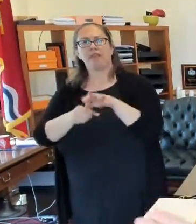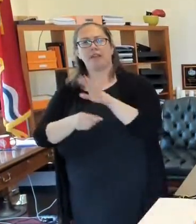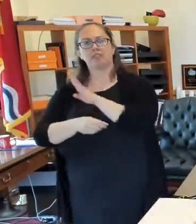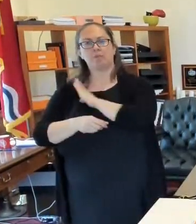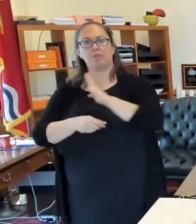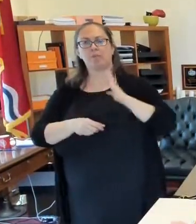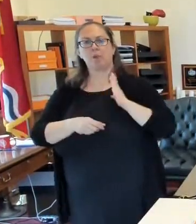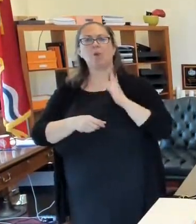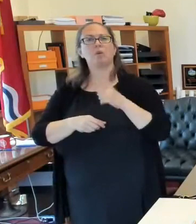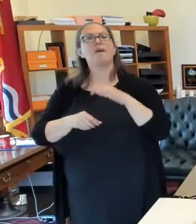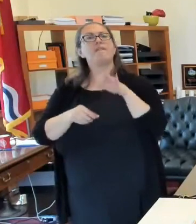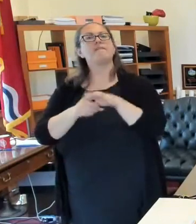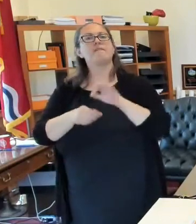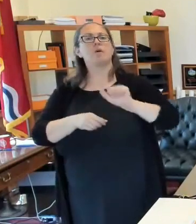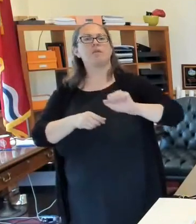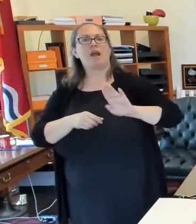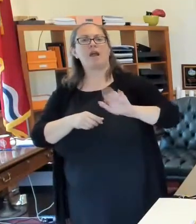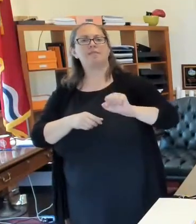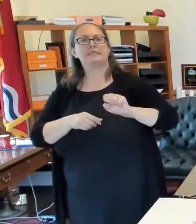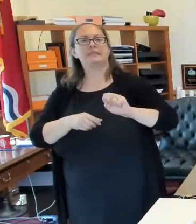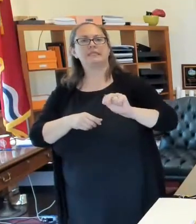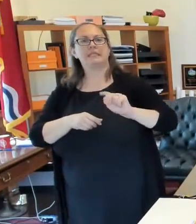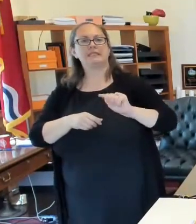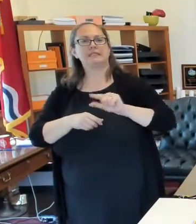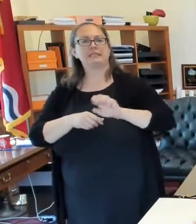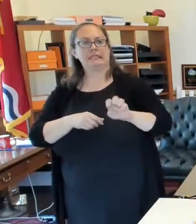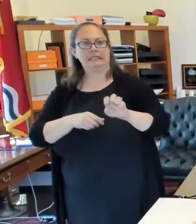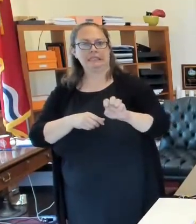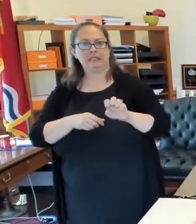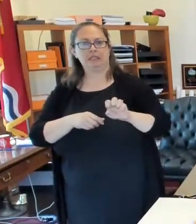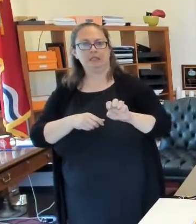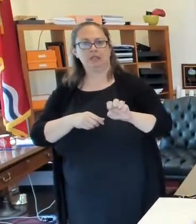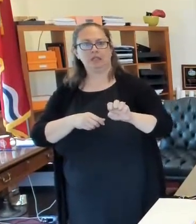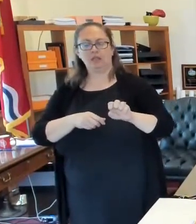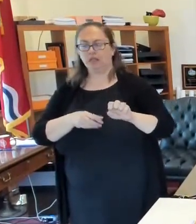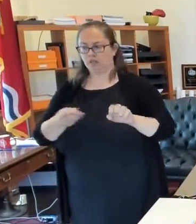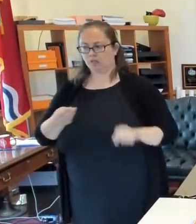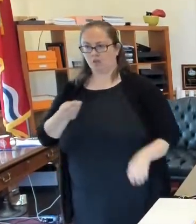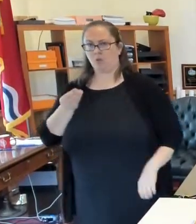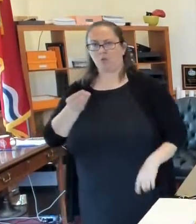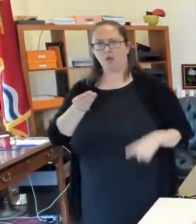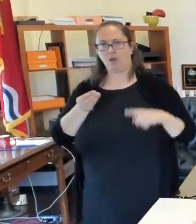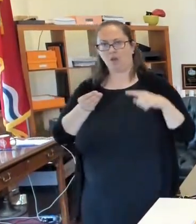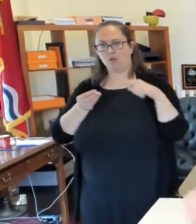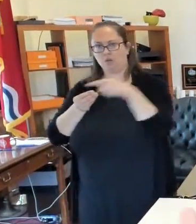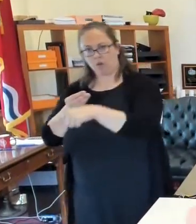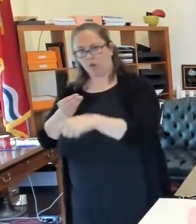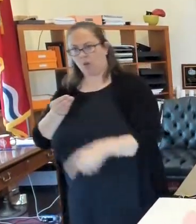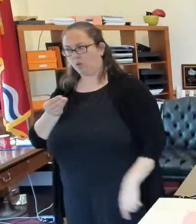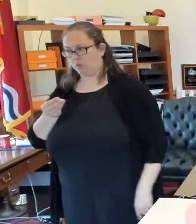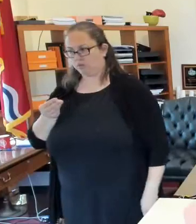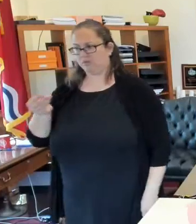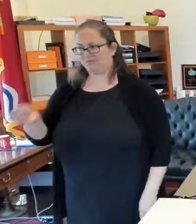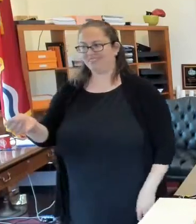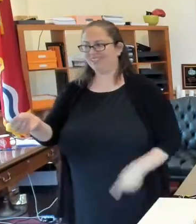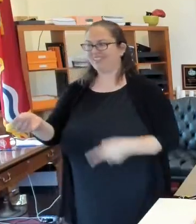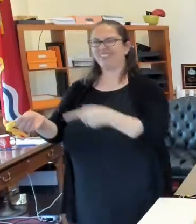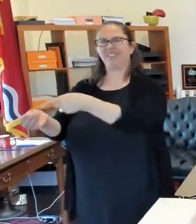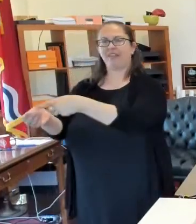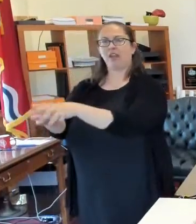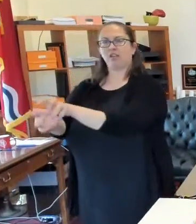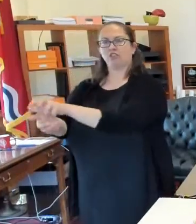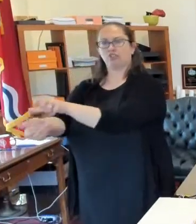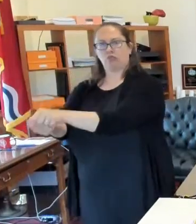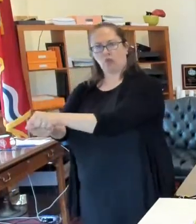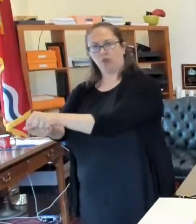one ballot. So then you would have to take it in. They would destroy that. And then you'd vote absentee. That's till Monday at five o'clock.